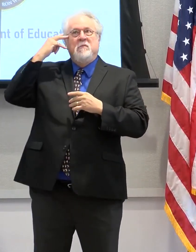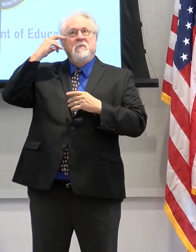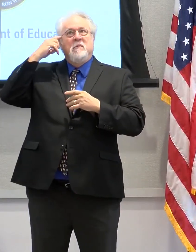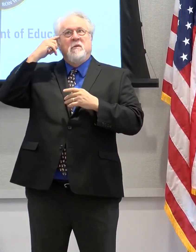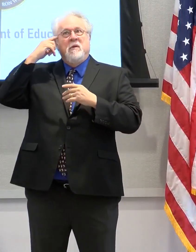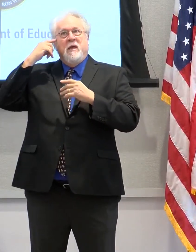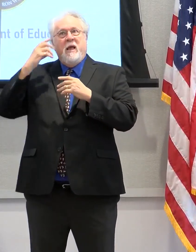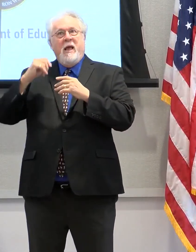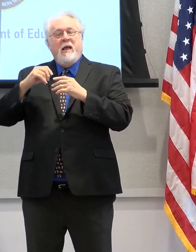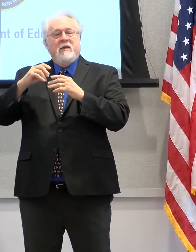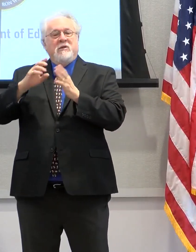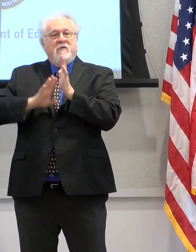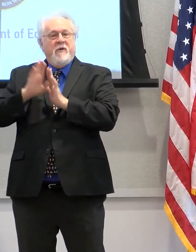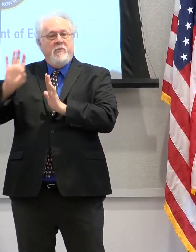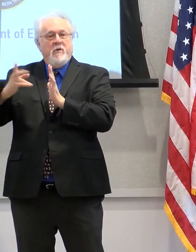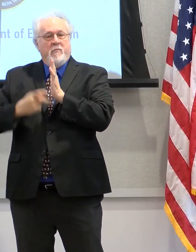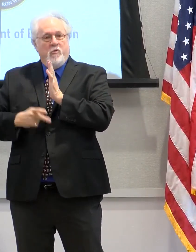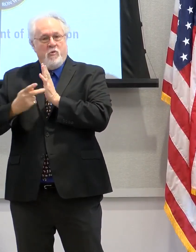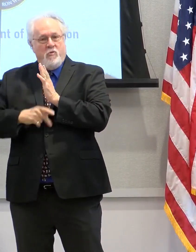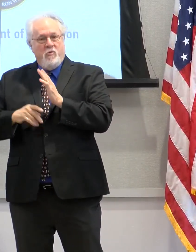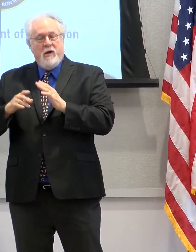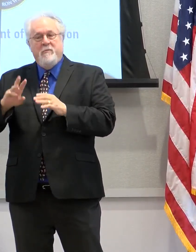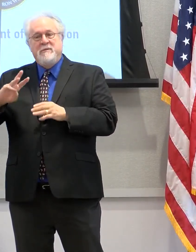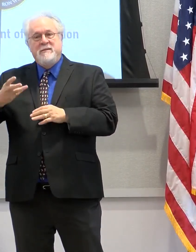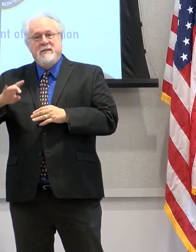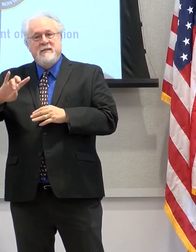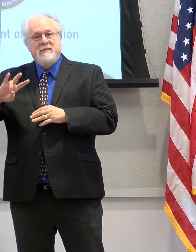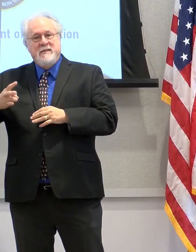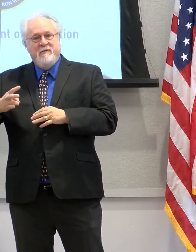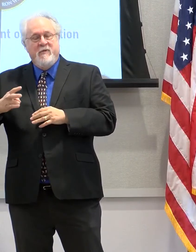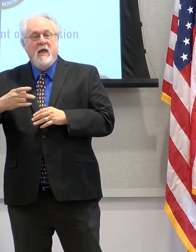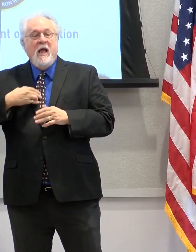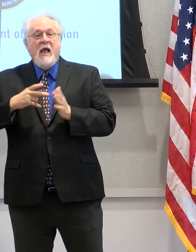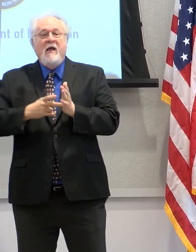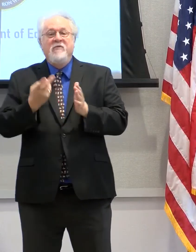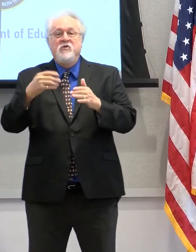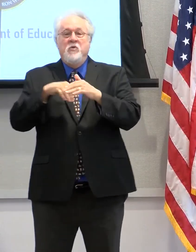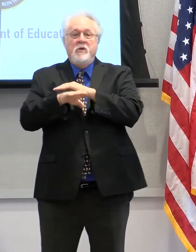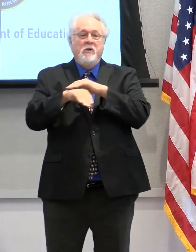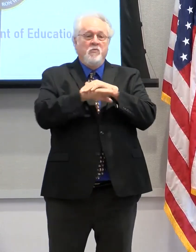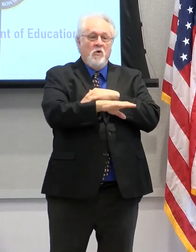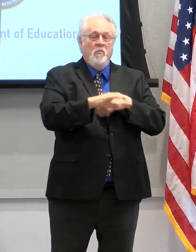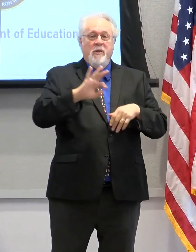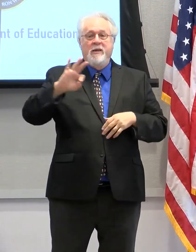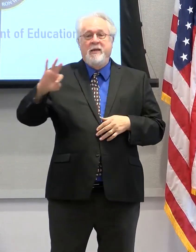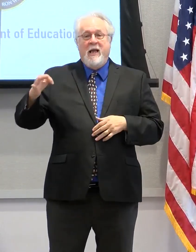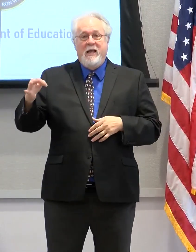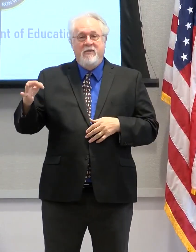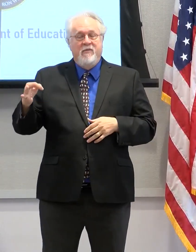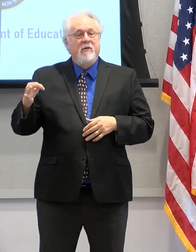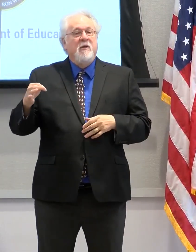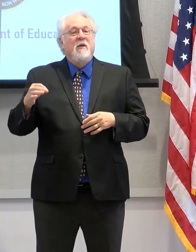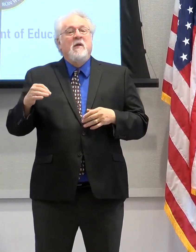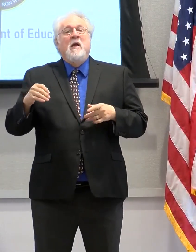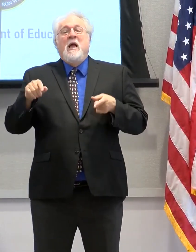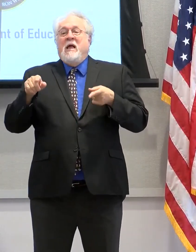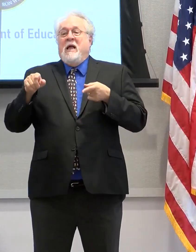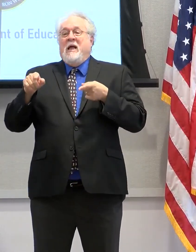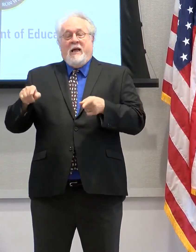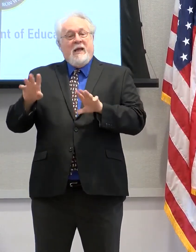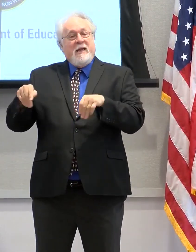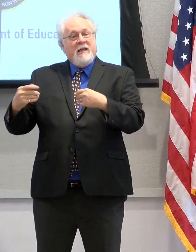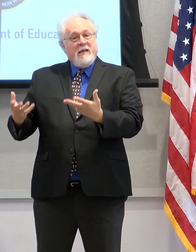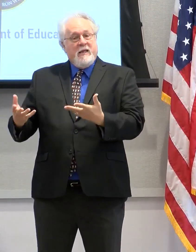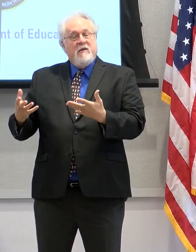classes as early as sixth and seventh grade. Have dual enrollment opportunities in ninth grade. You know, those opportunities are what gives